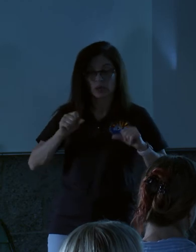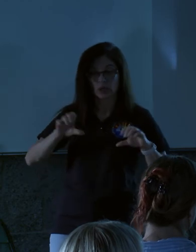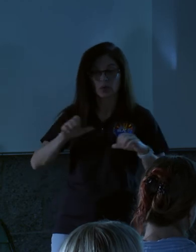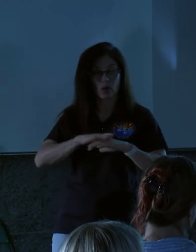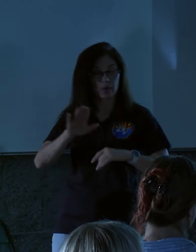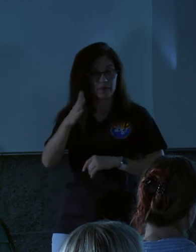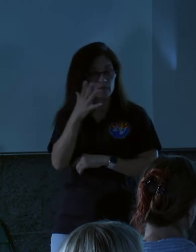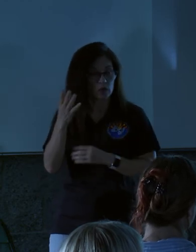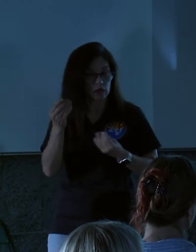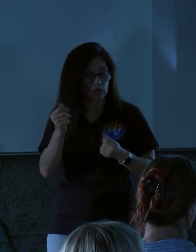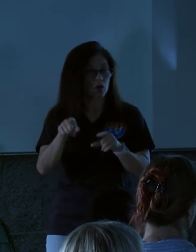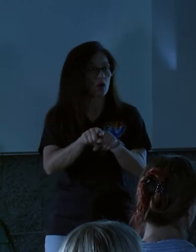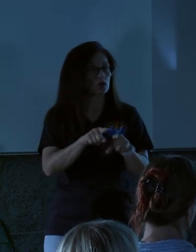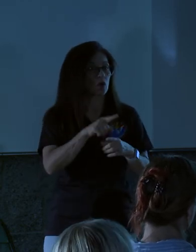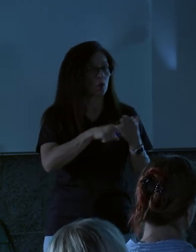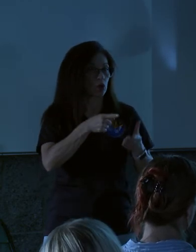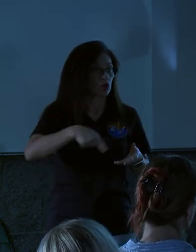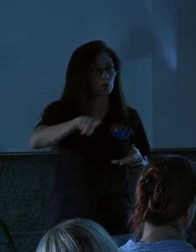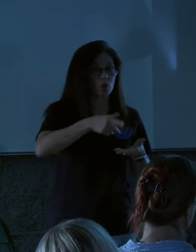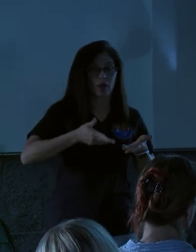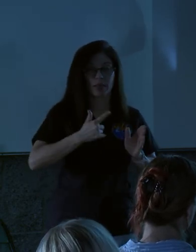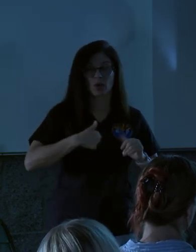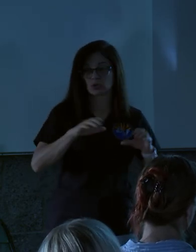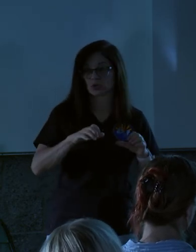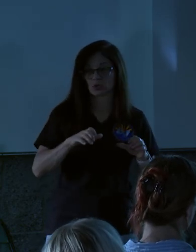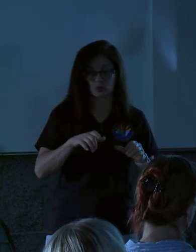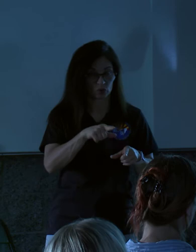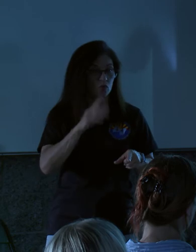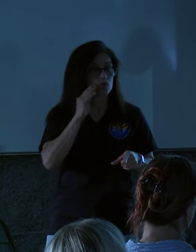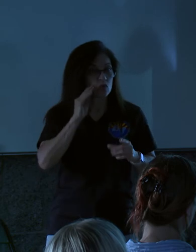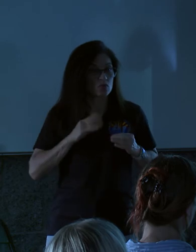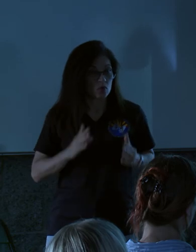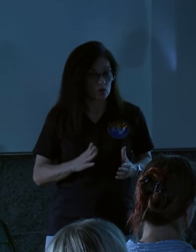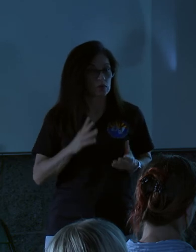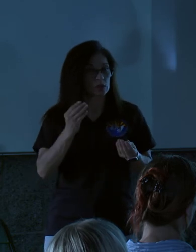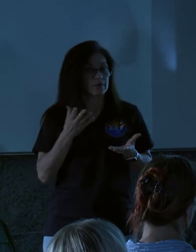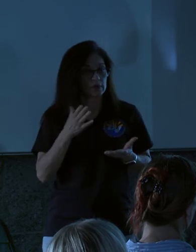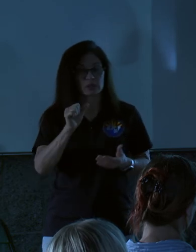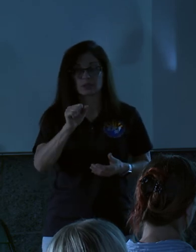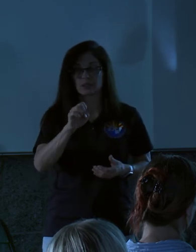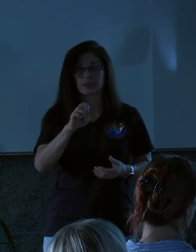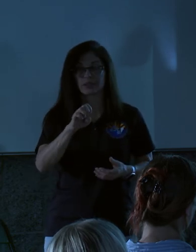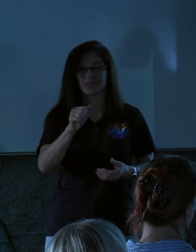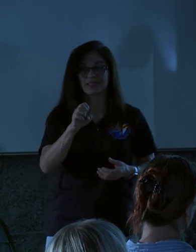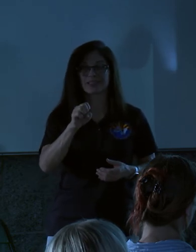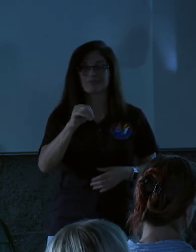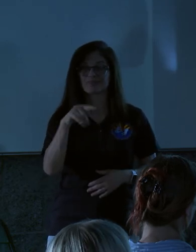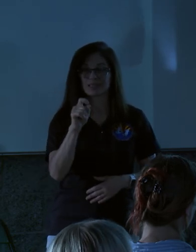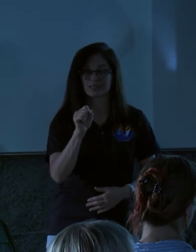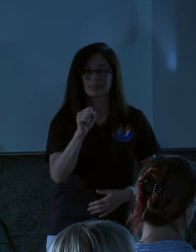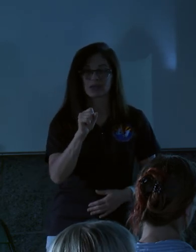also what you allow us to do as homeowners in terms of giving us easements. And then